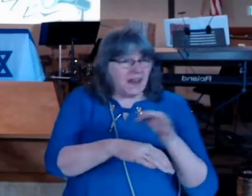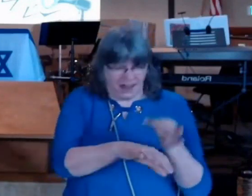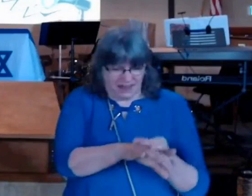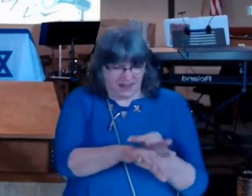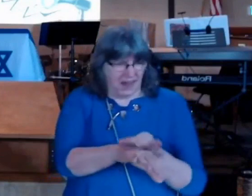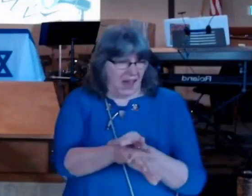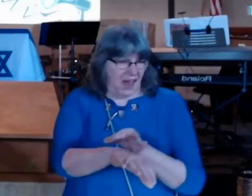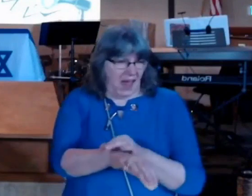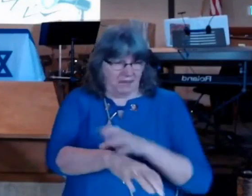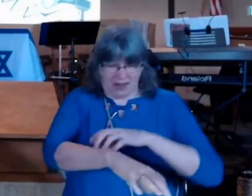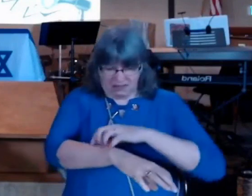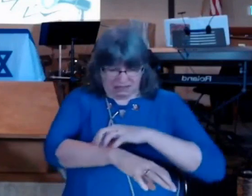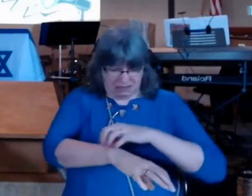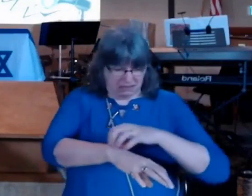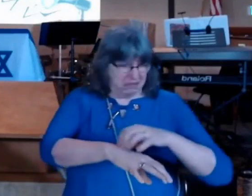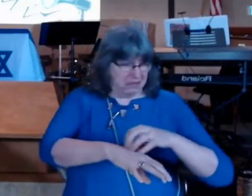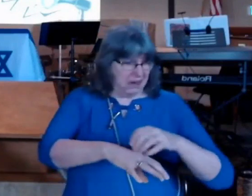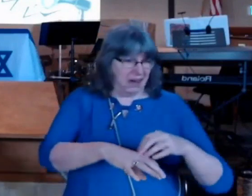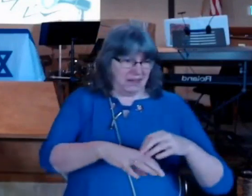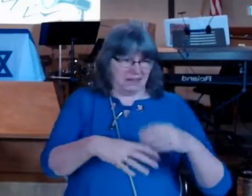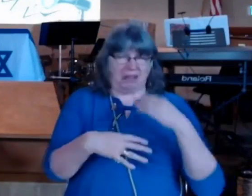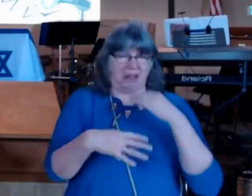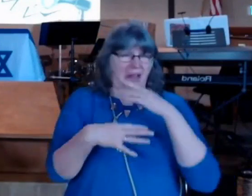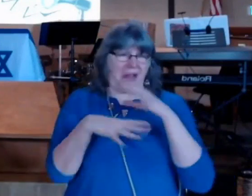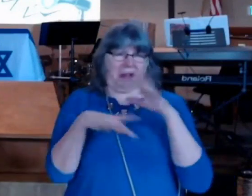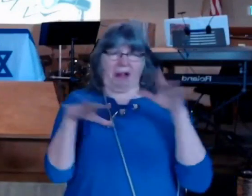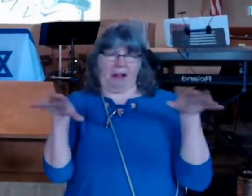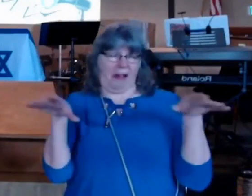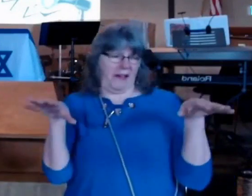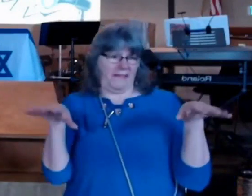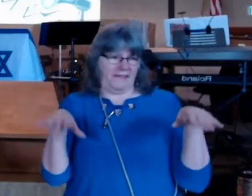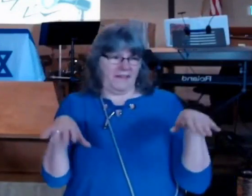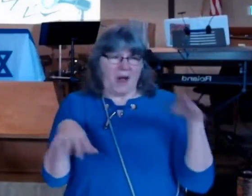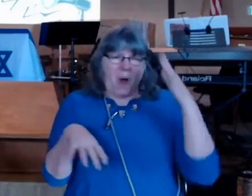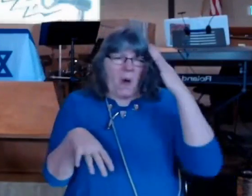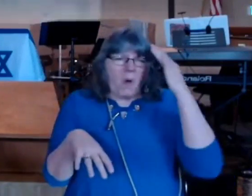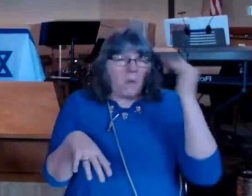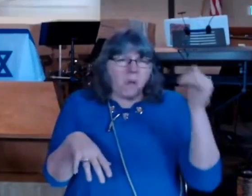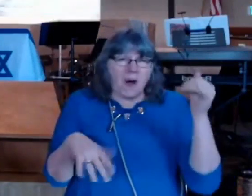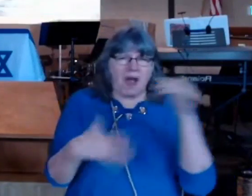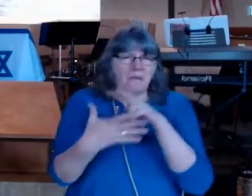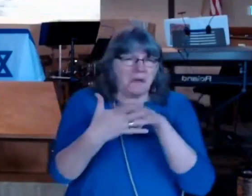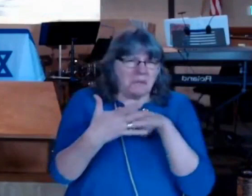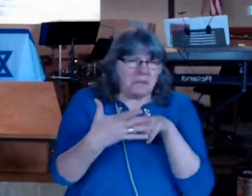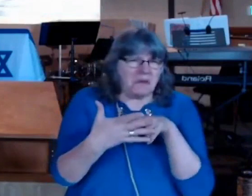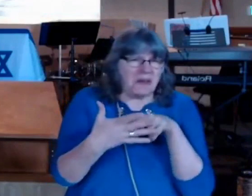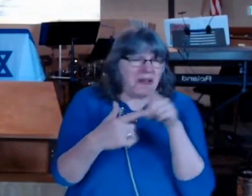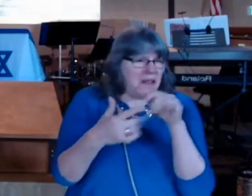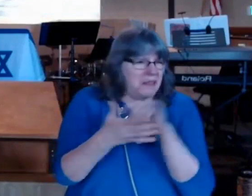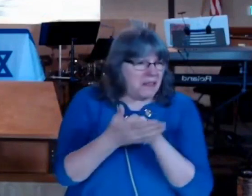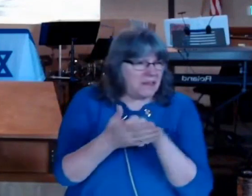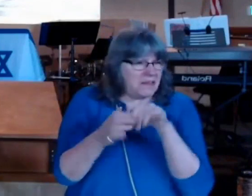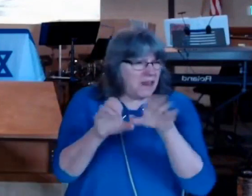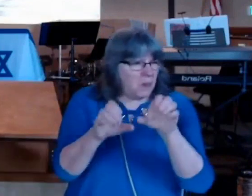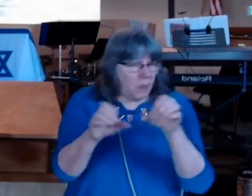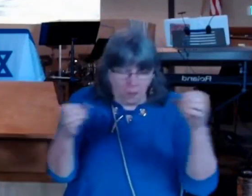crusts all kinds of stuff that should hardly be part of our conversation during